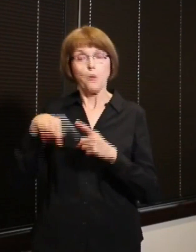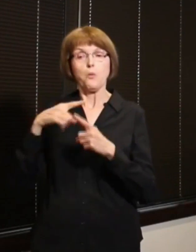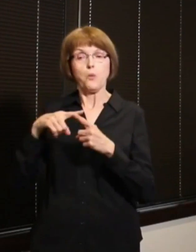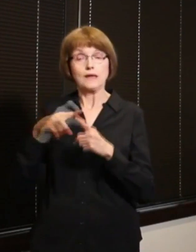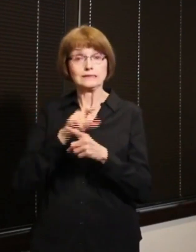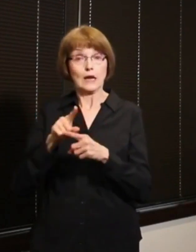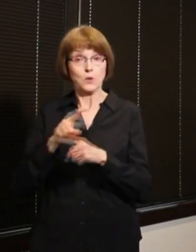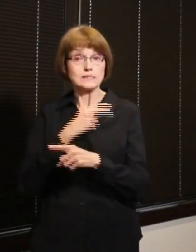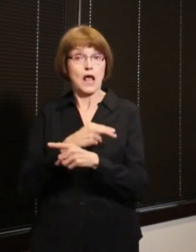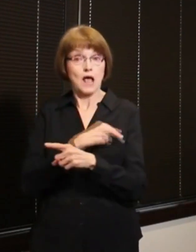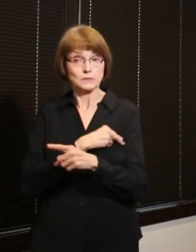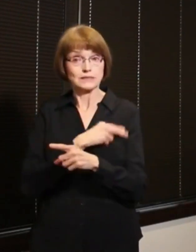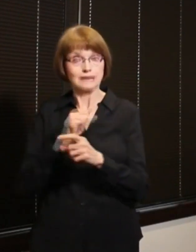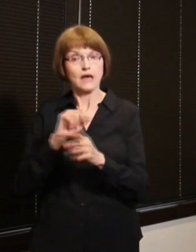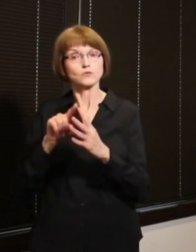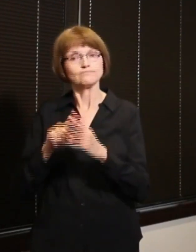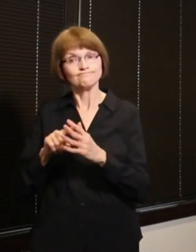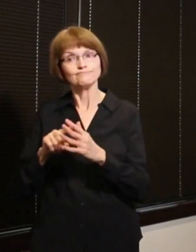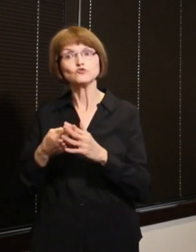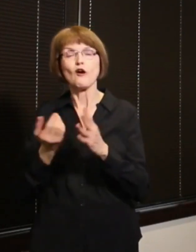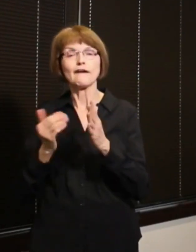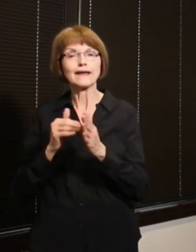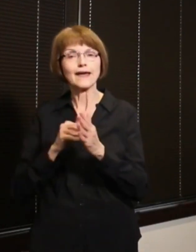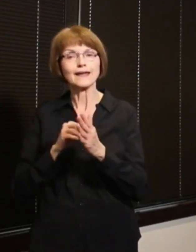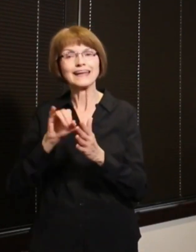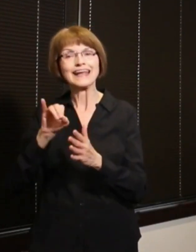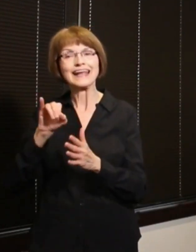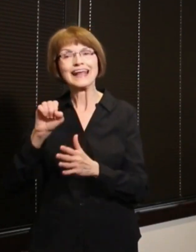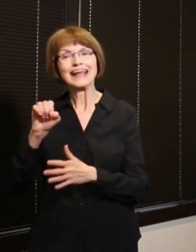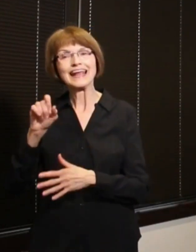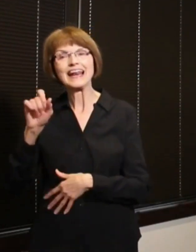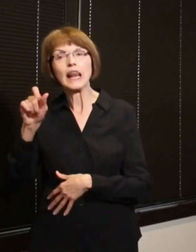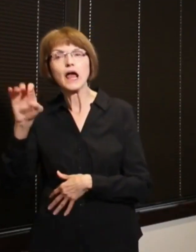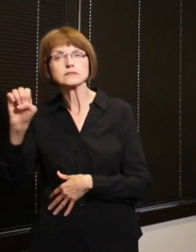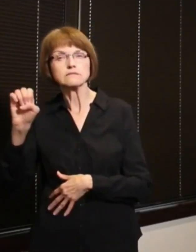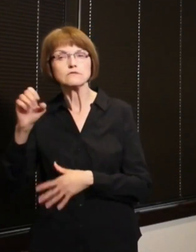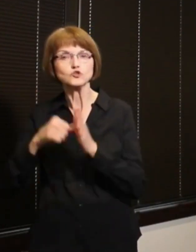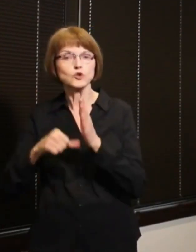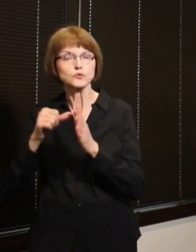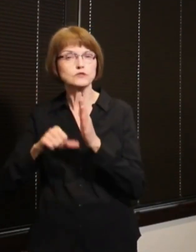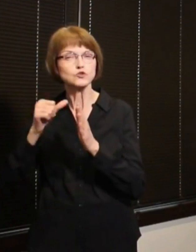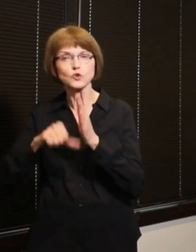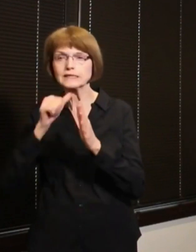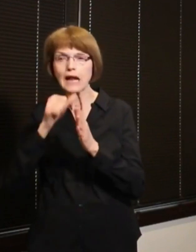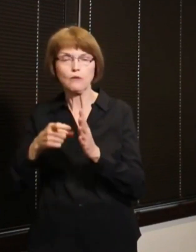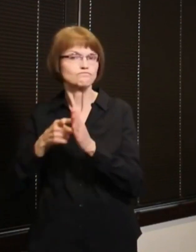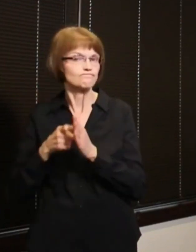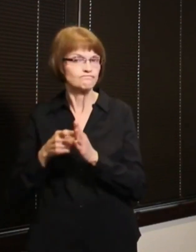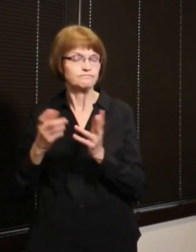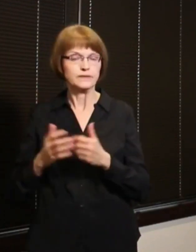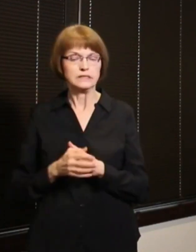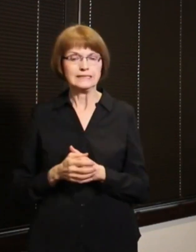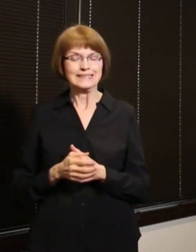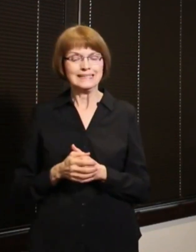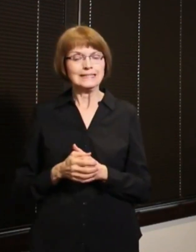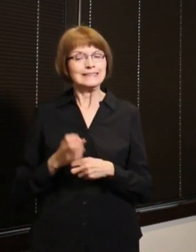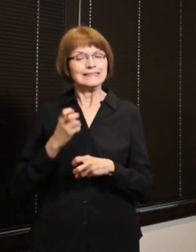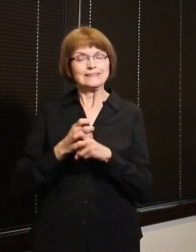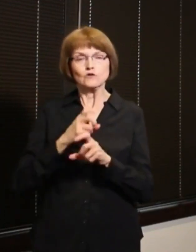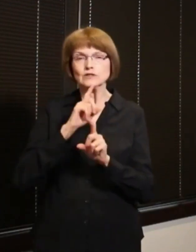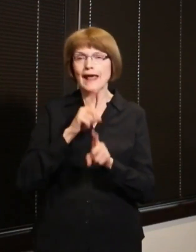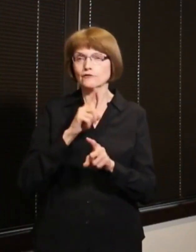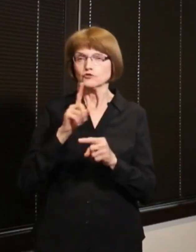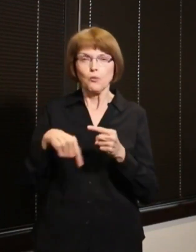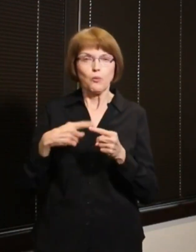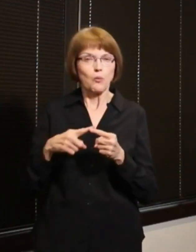able to resume elective surgeries a very difficult question to answer and so in some